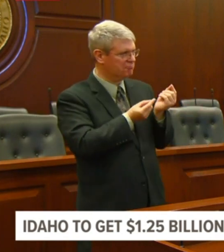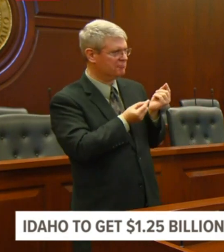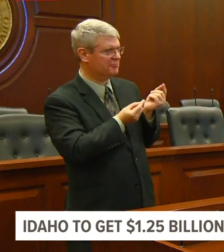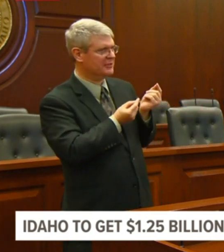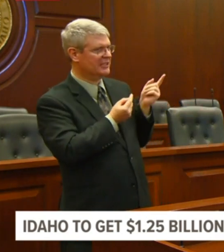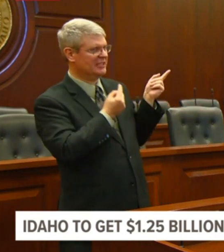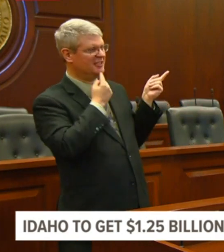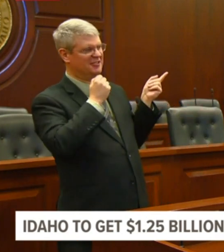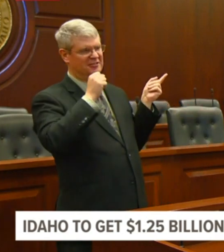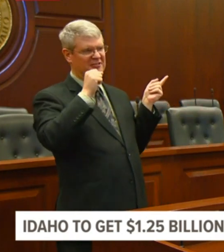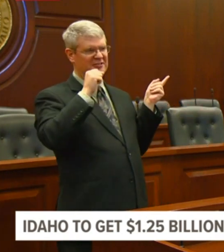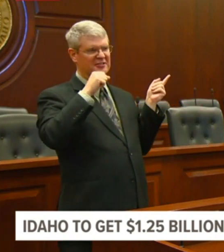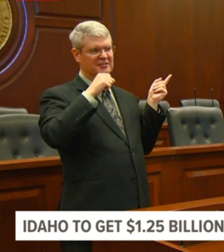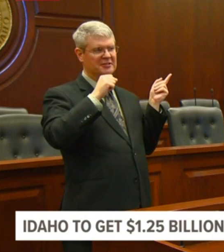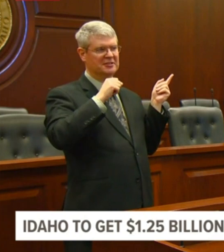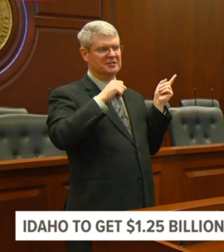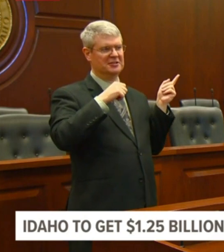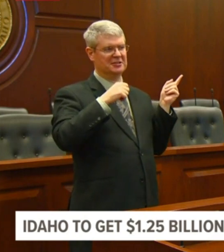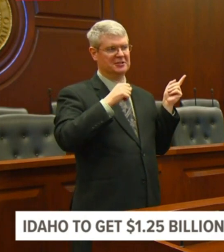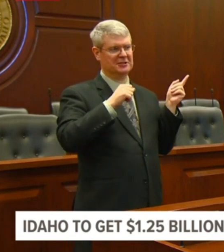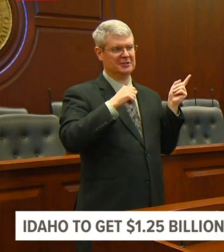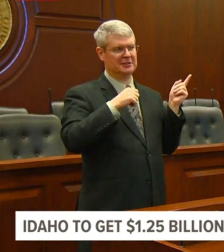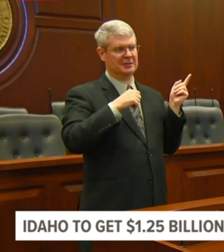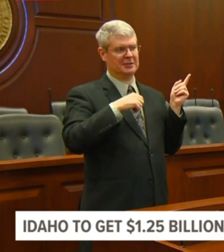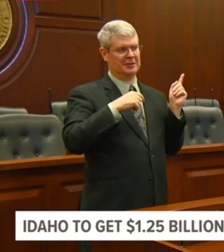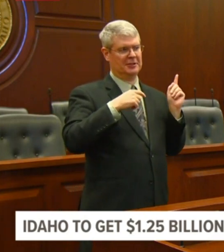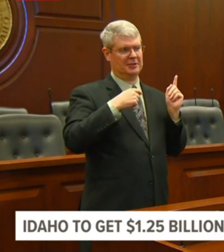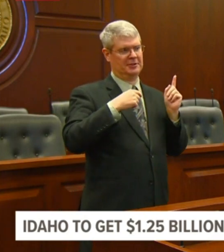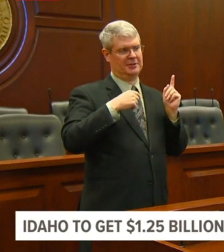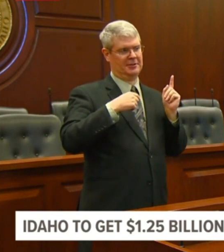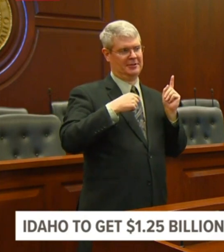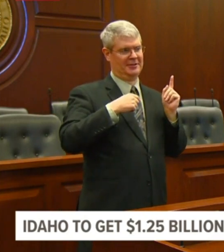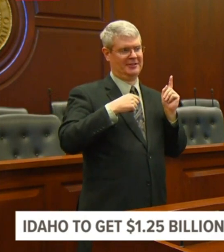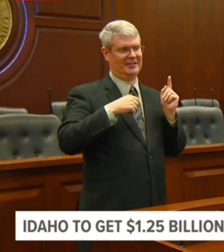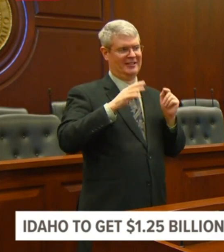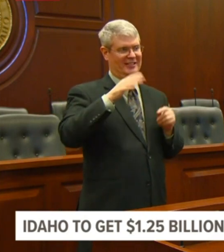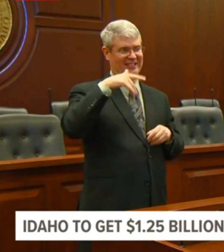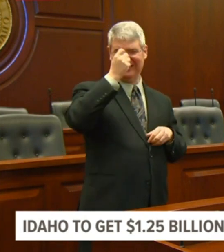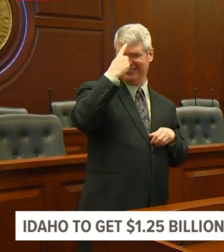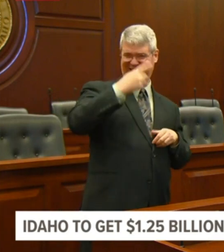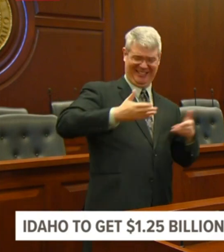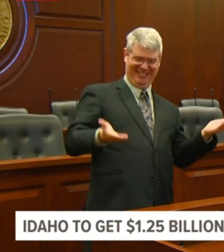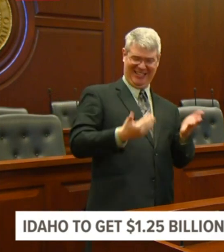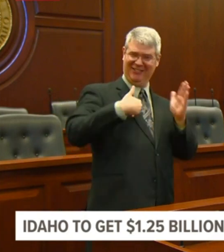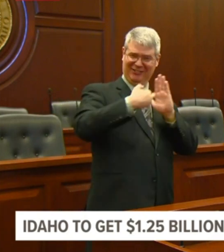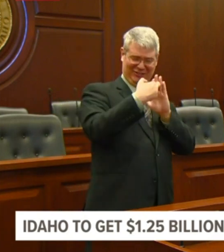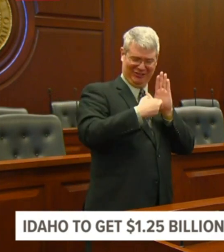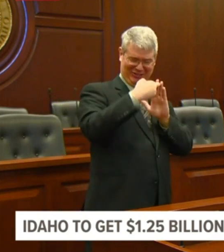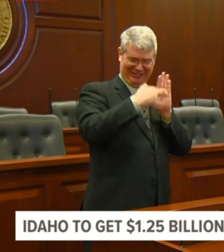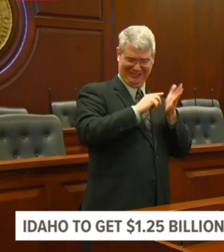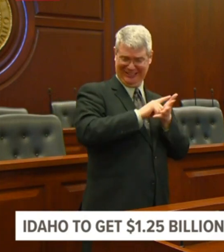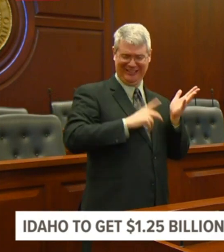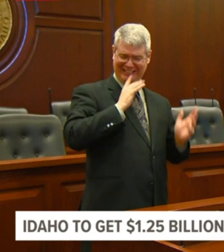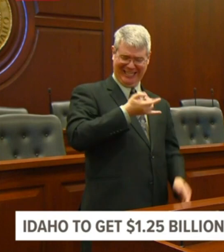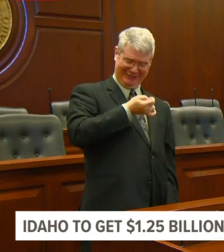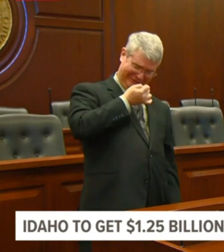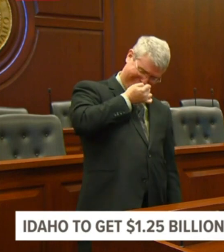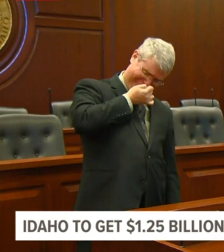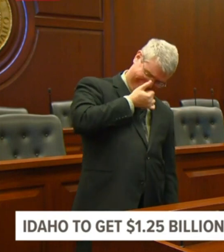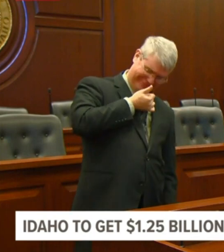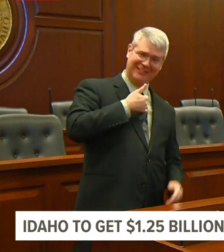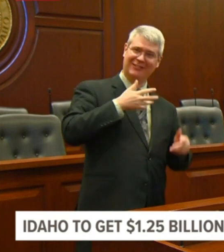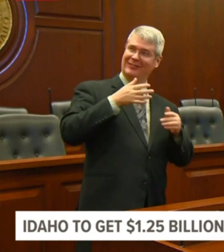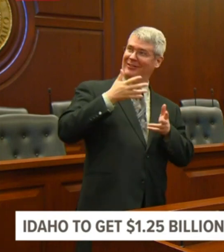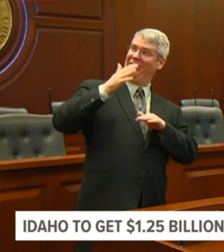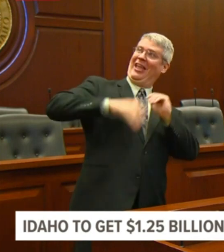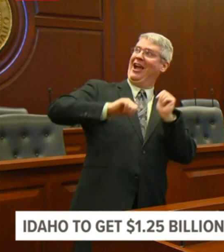we're the least regulated state in the nation, but we'd look at them. I don't